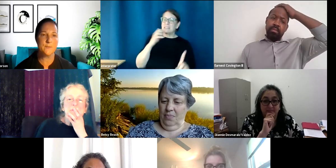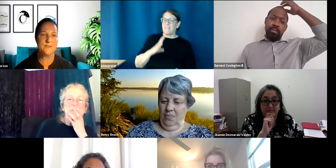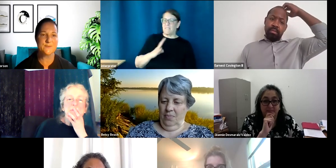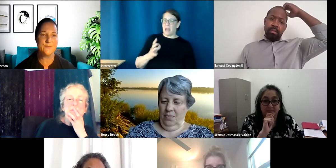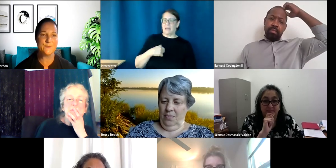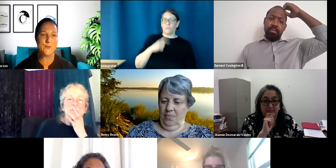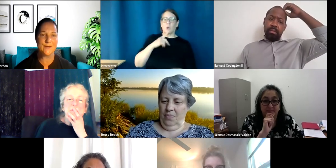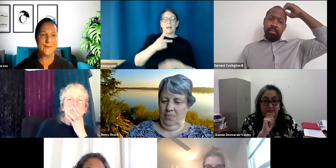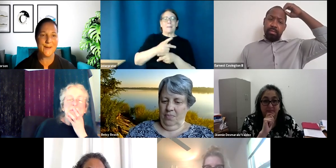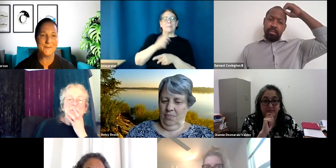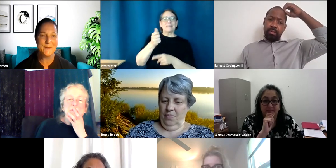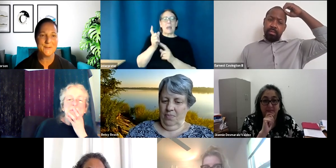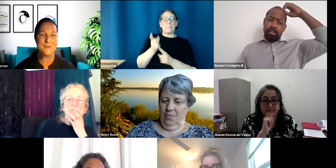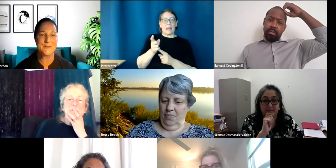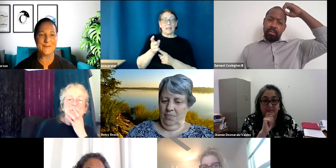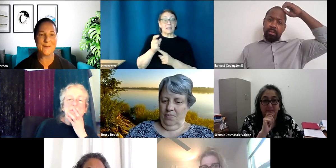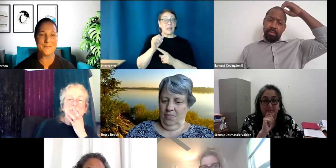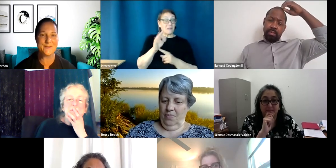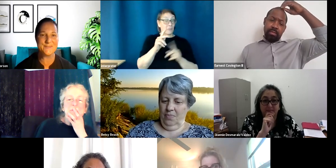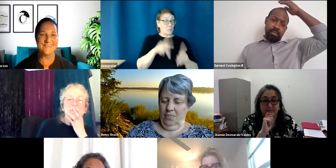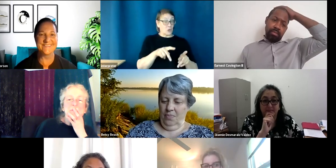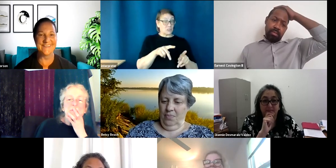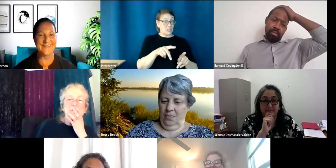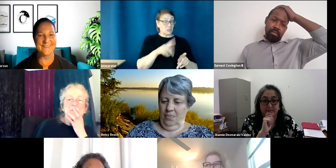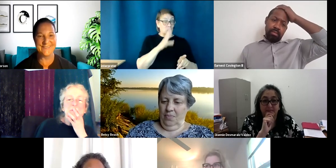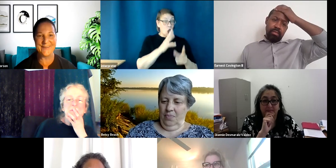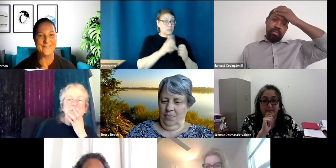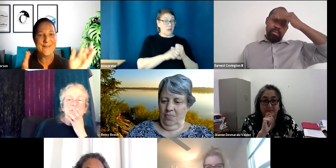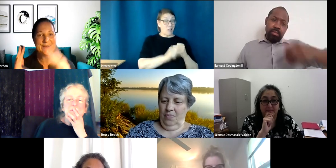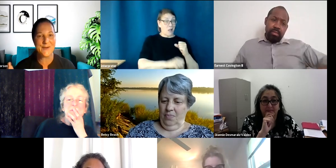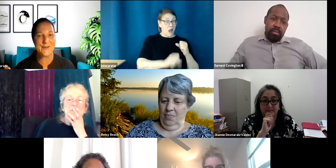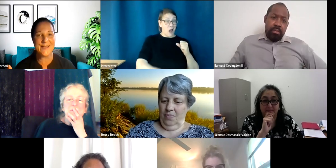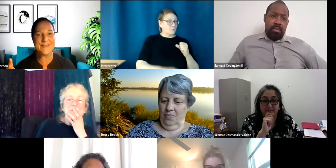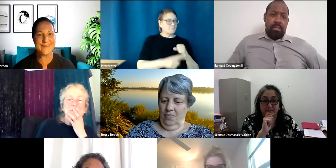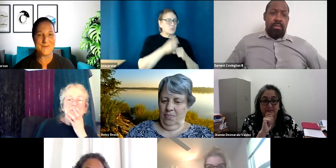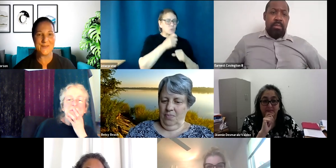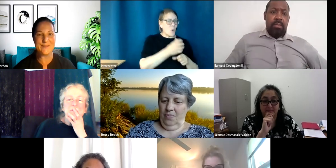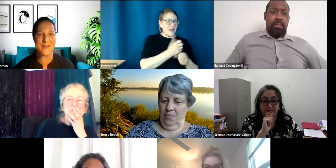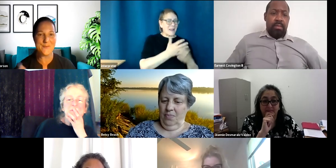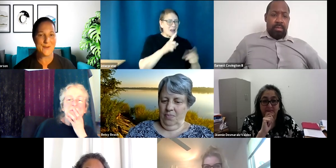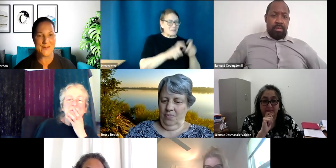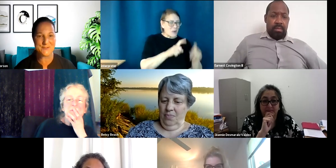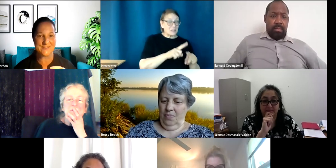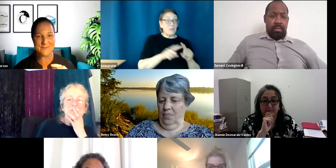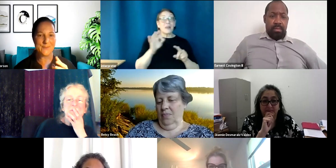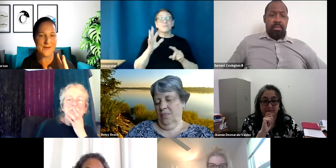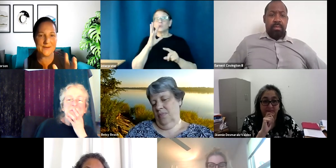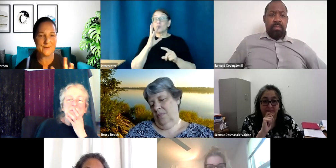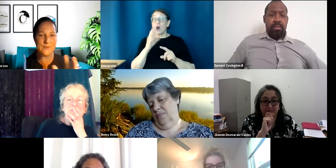is if you talk a lot, you don't get a lot of questions. If you don't talk a lot, you get, you get more questions. And we'll kind of,